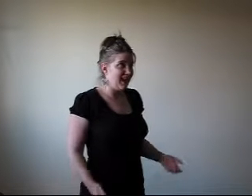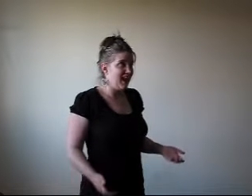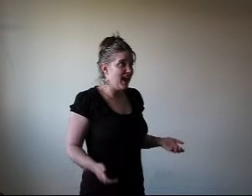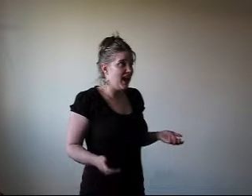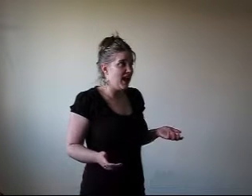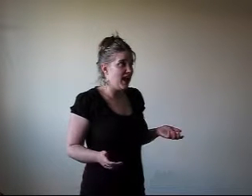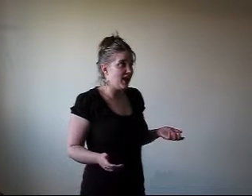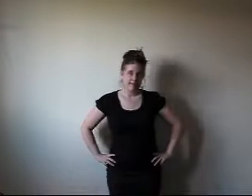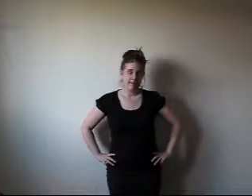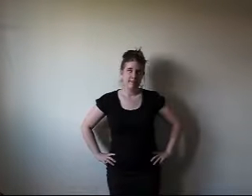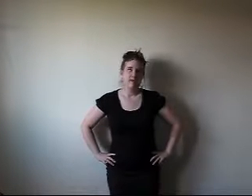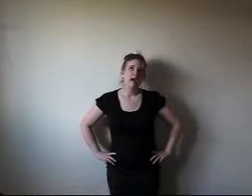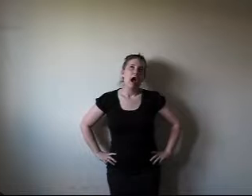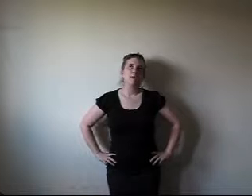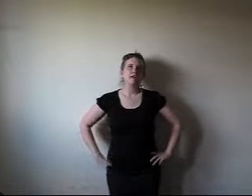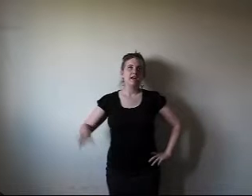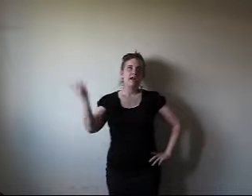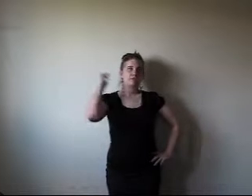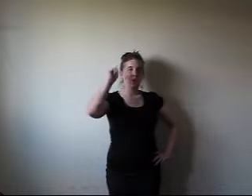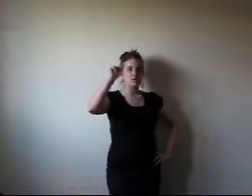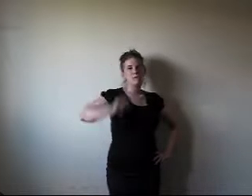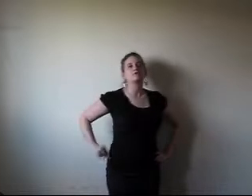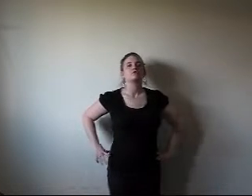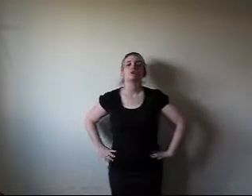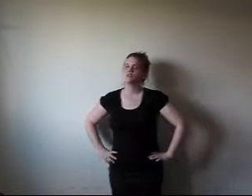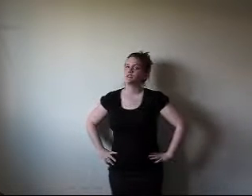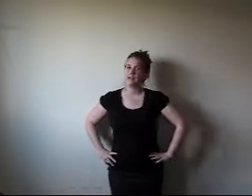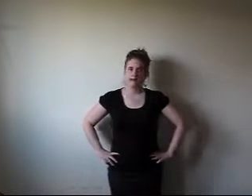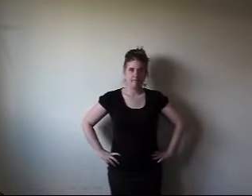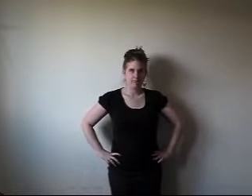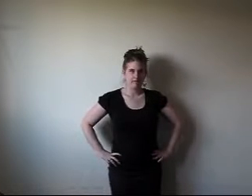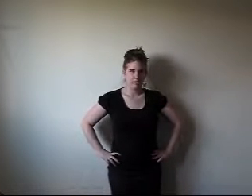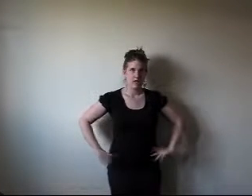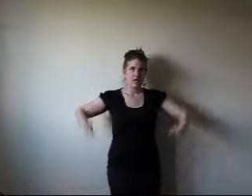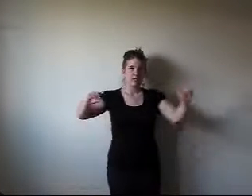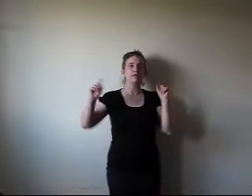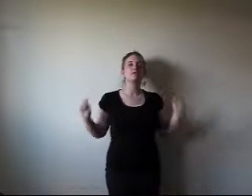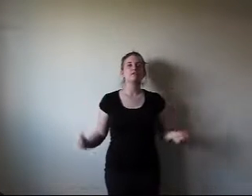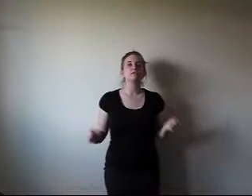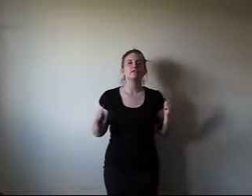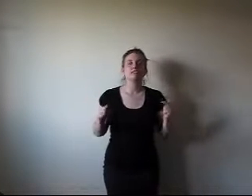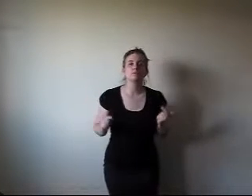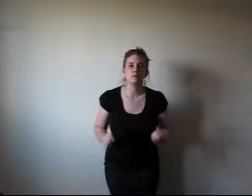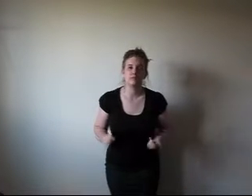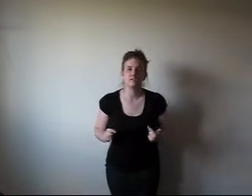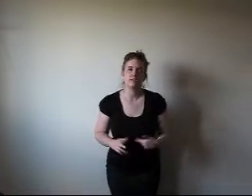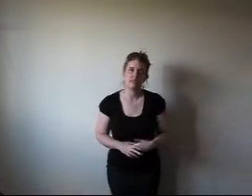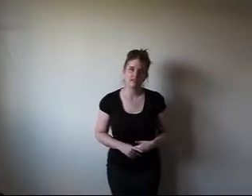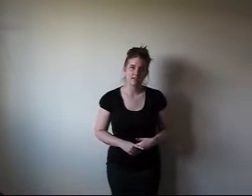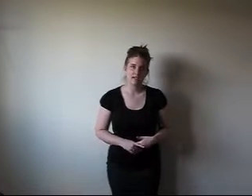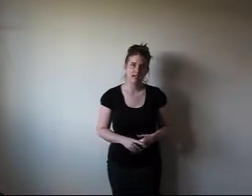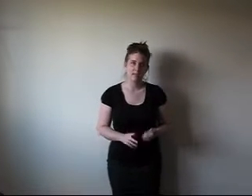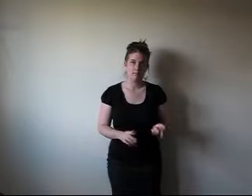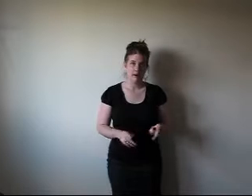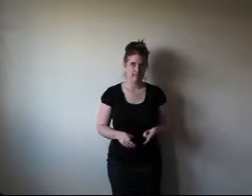Eh. I'm only going to ask one personal question today. Here are the rules to this week's Silly Survey Sunday on Monday. Okay.